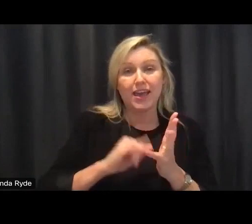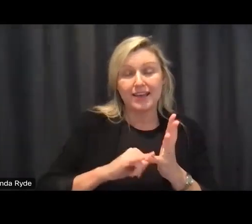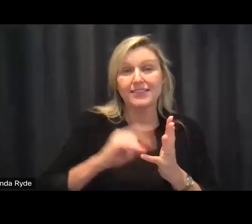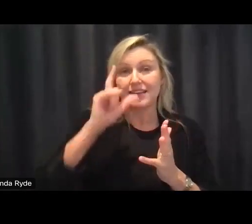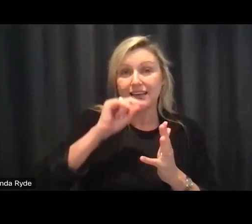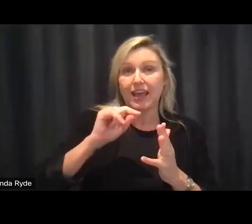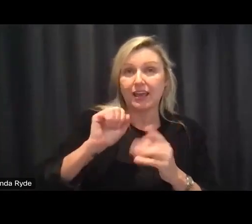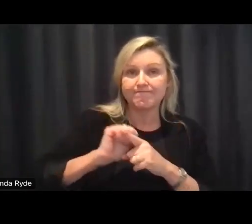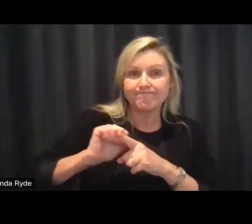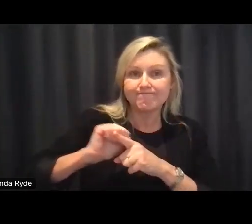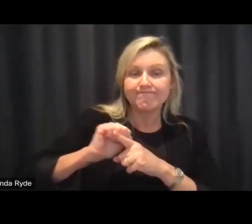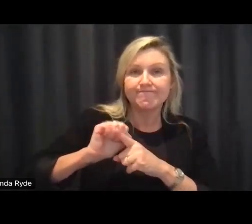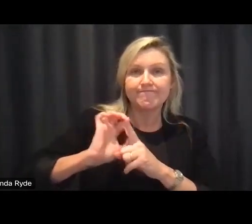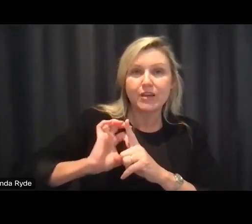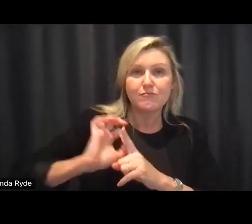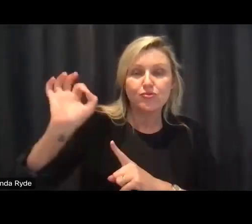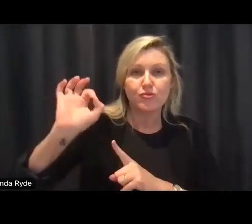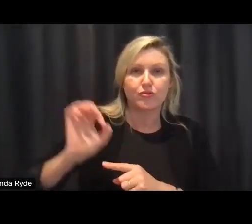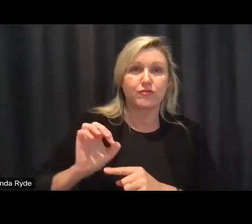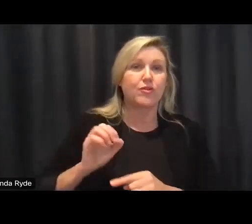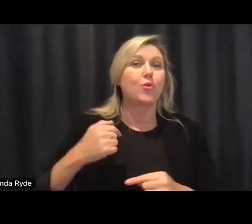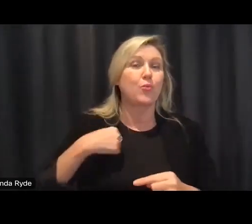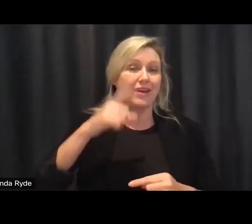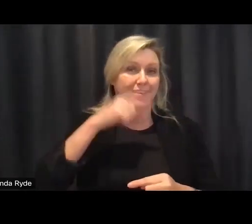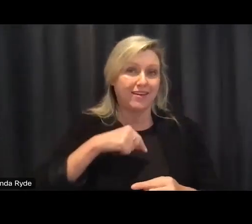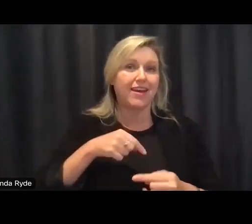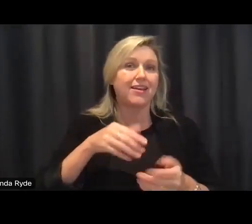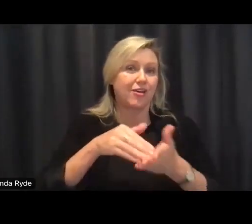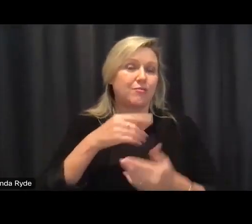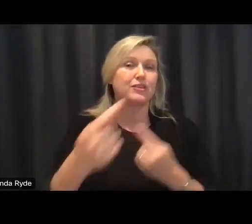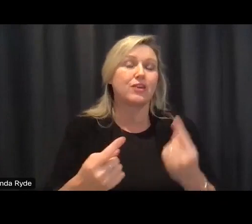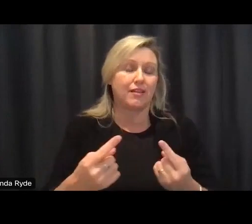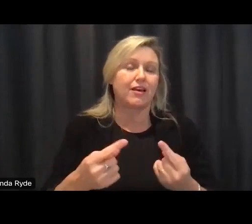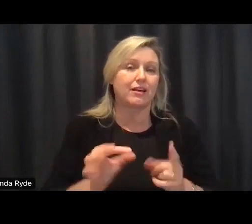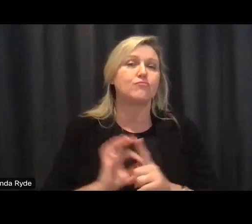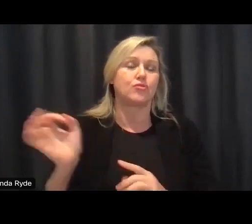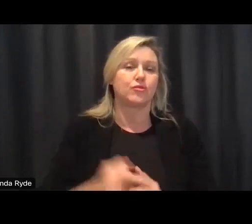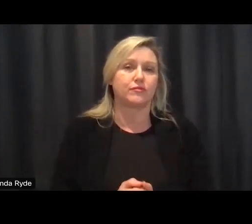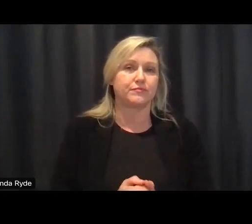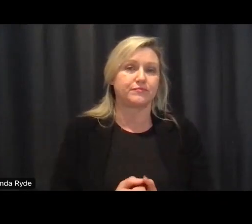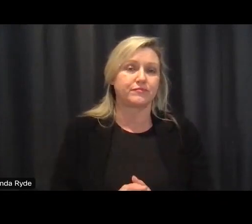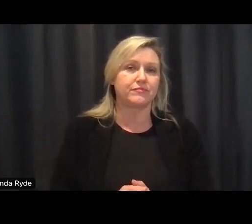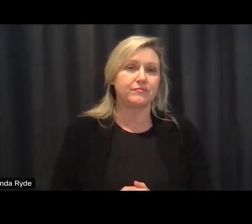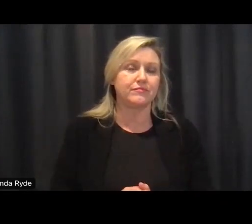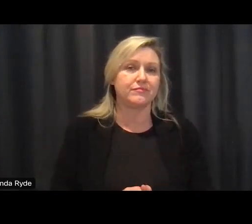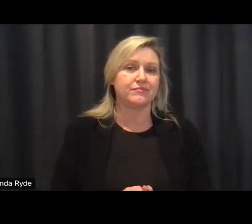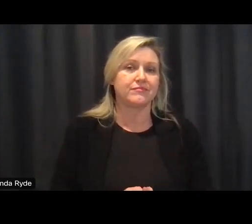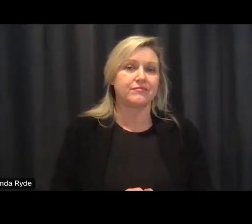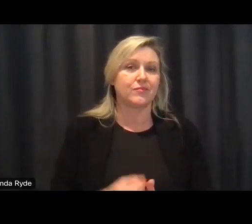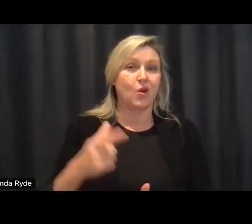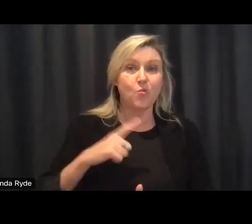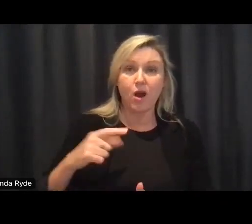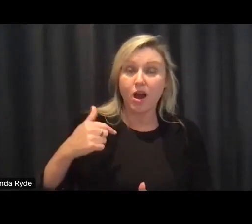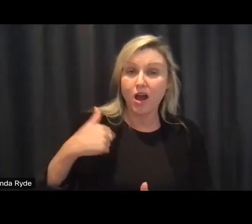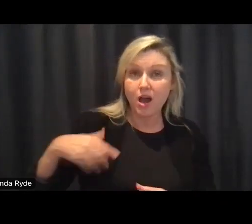that together why do i care about all of this well some people might think it's because i've got a vested